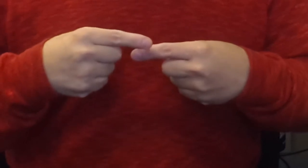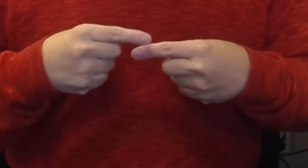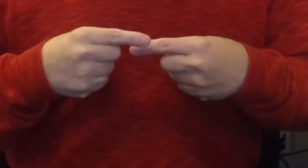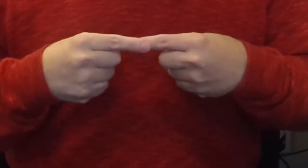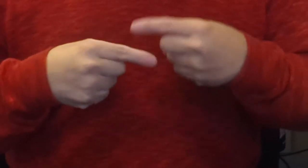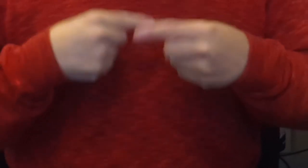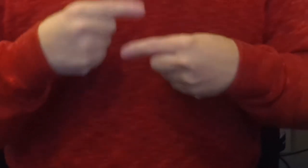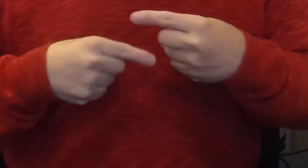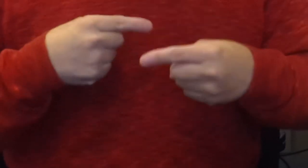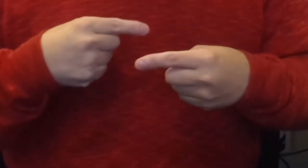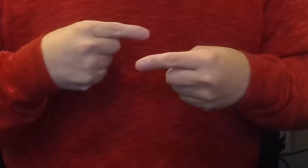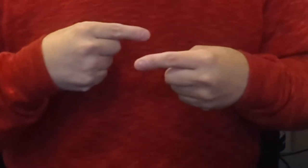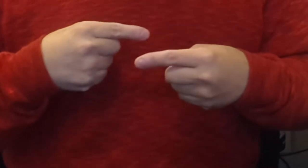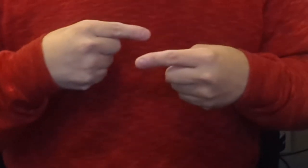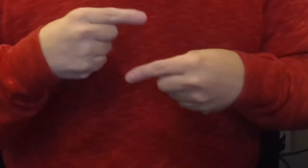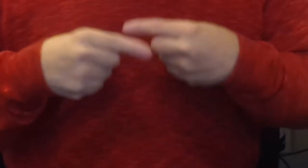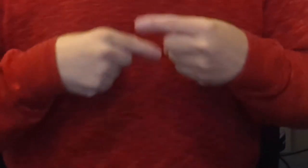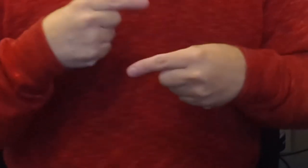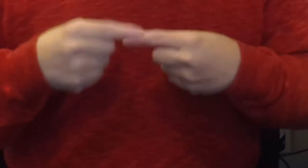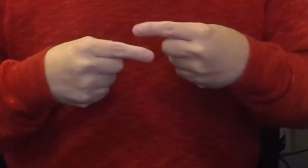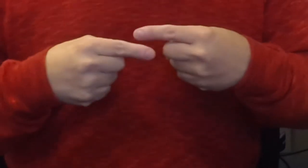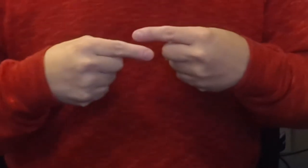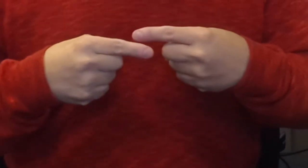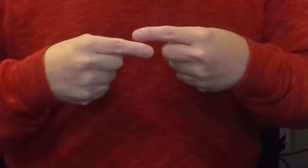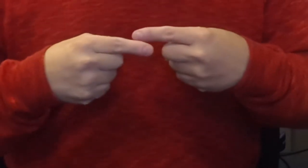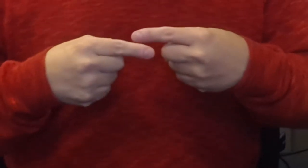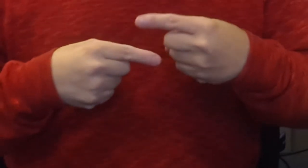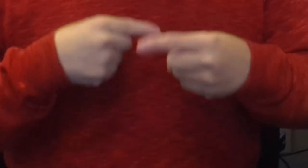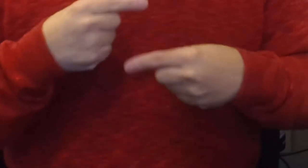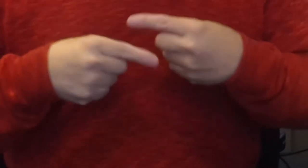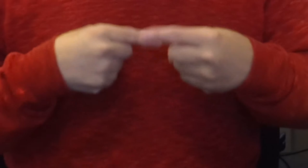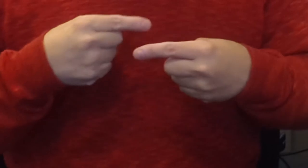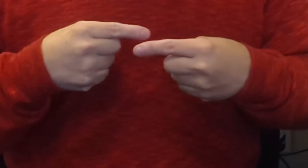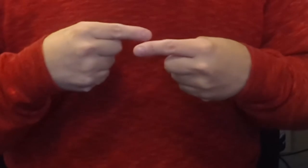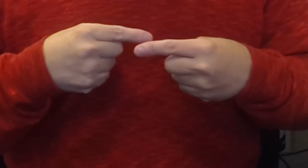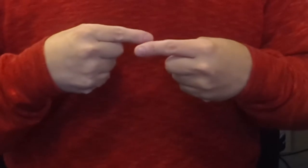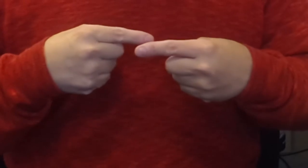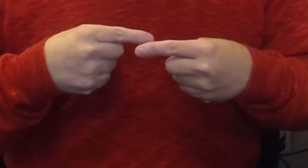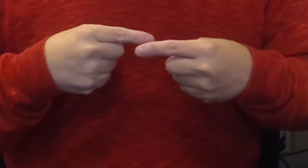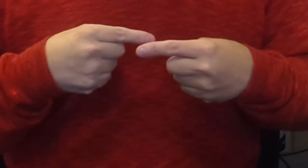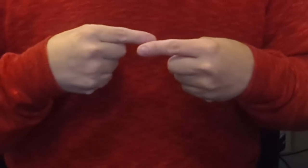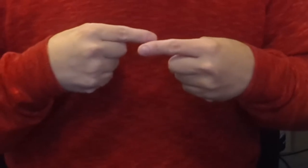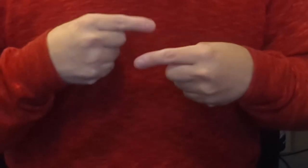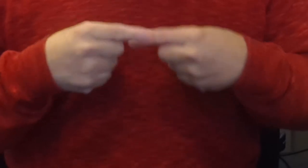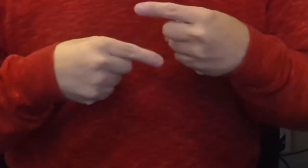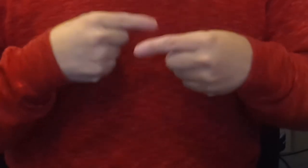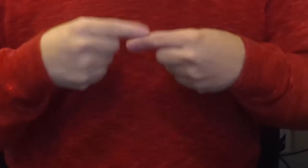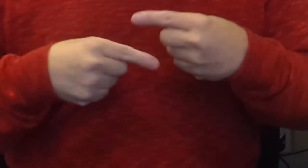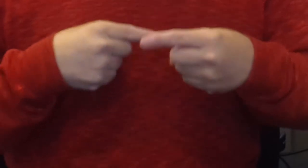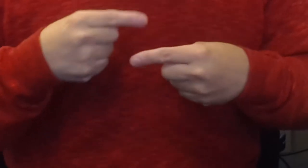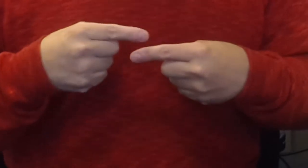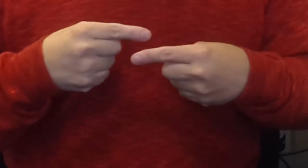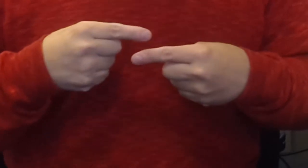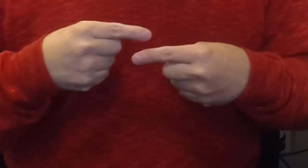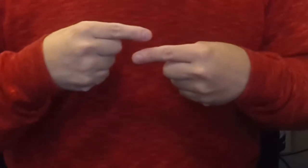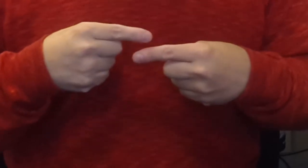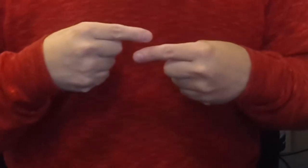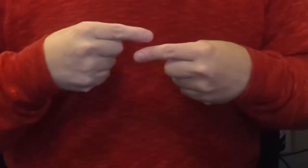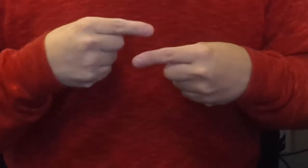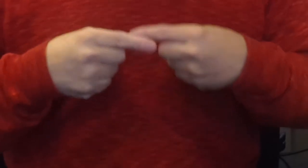You should see. You should eat. You should go. It's a good place to see. It's